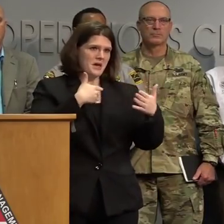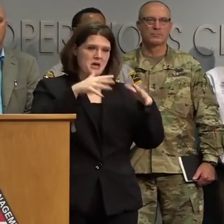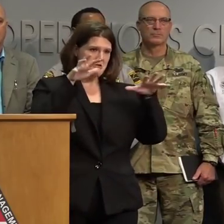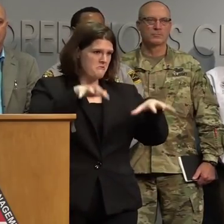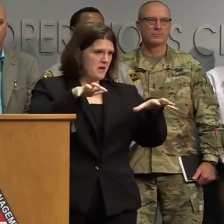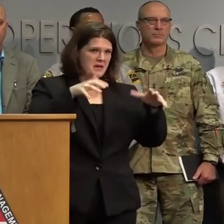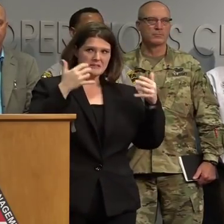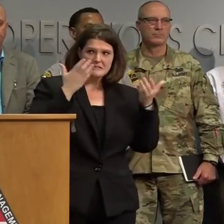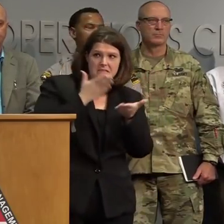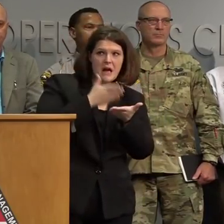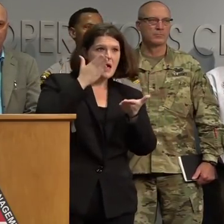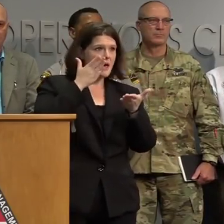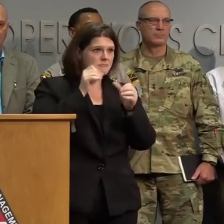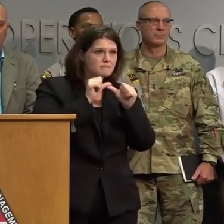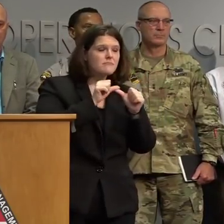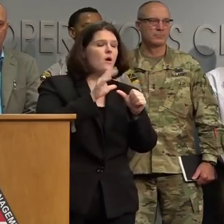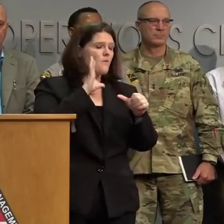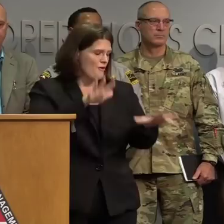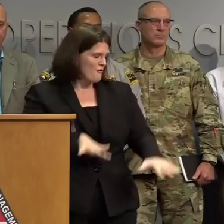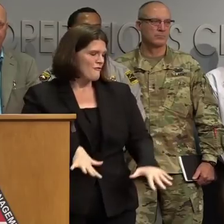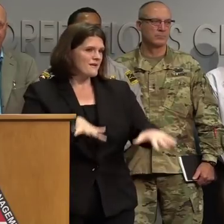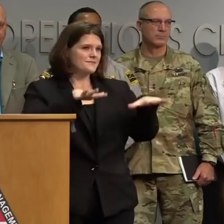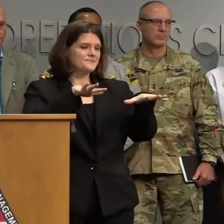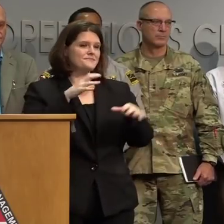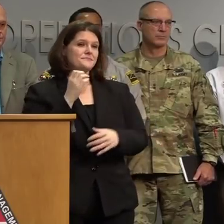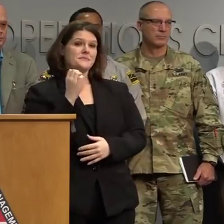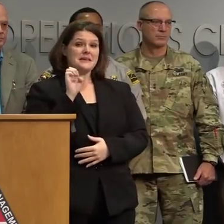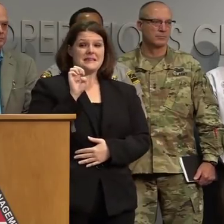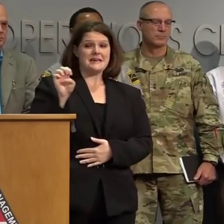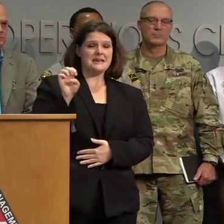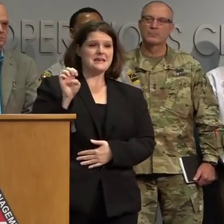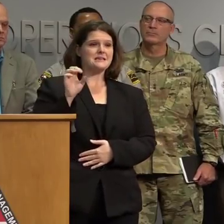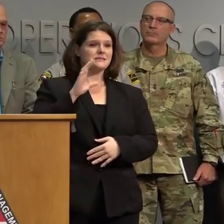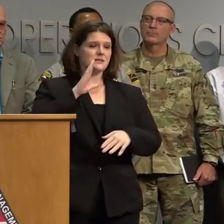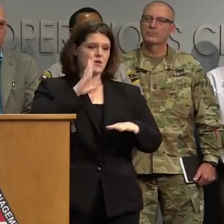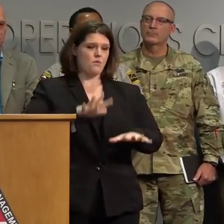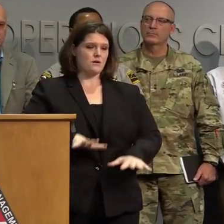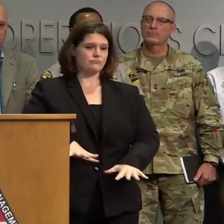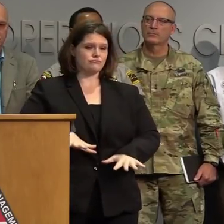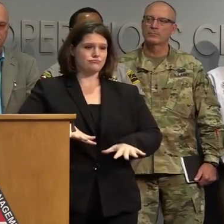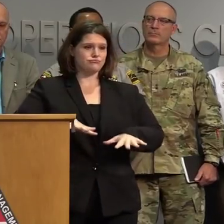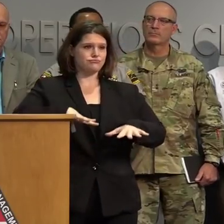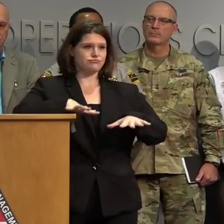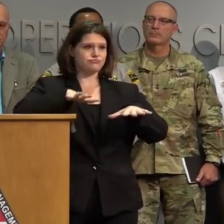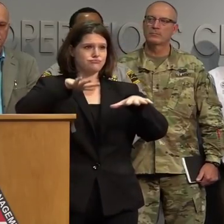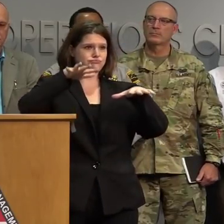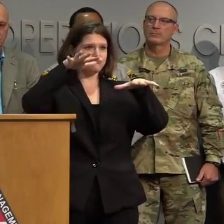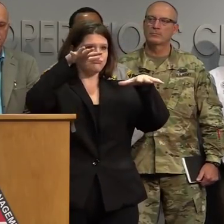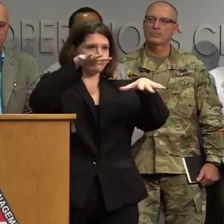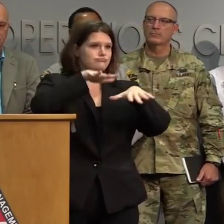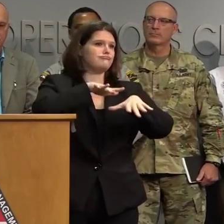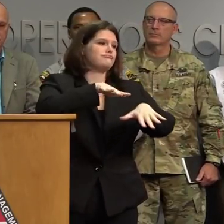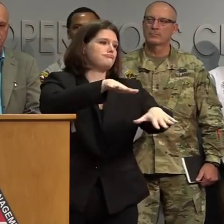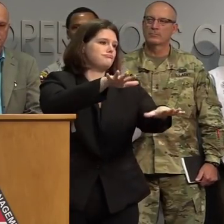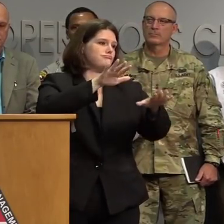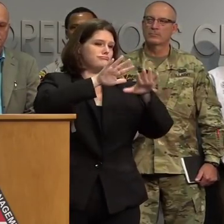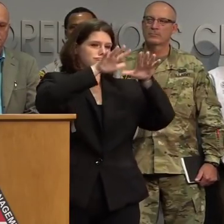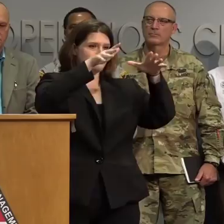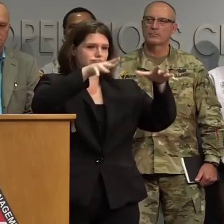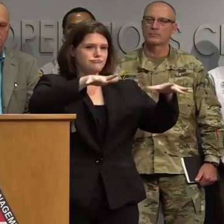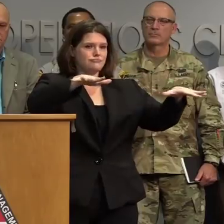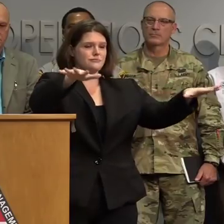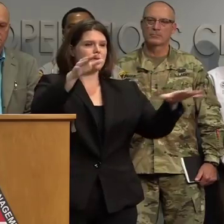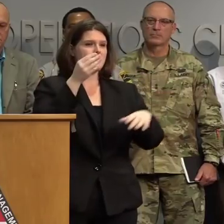In the east, they will crest Monday, Tuesday, and Wednesday. Remember, most storm